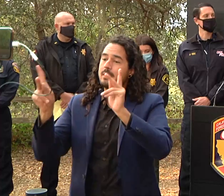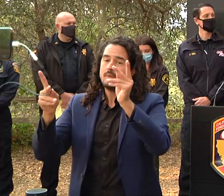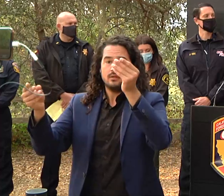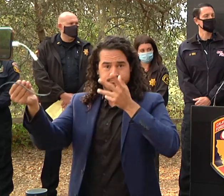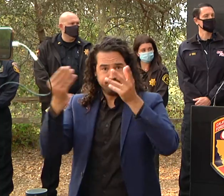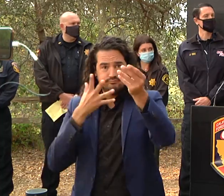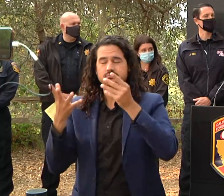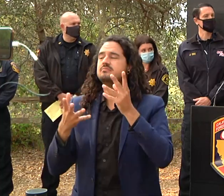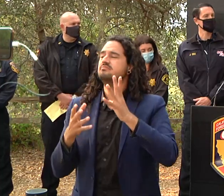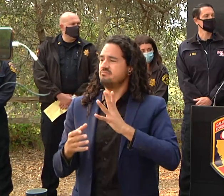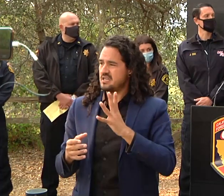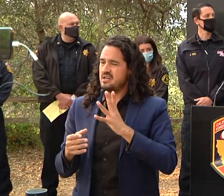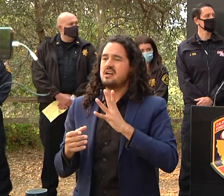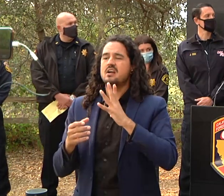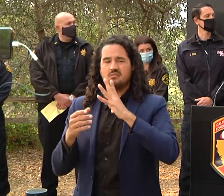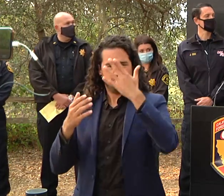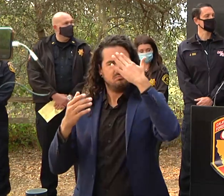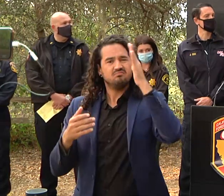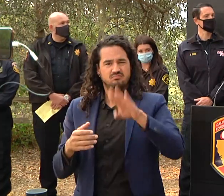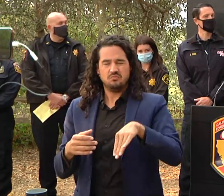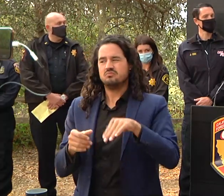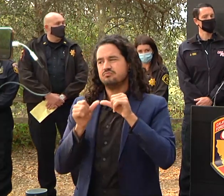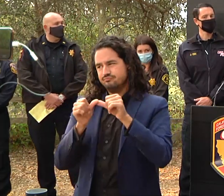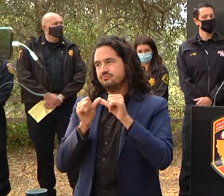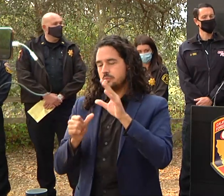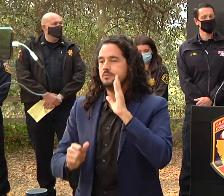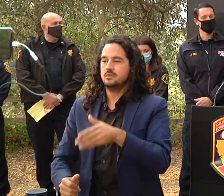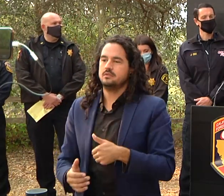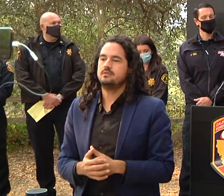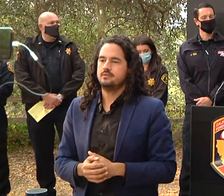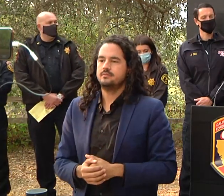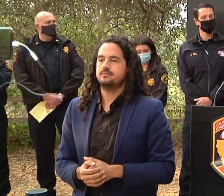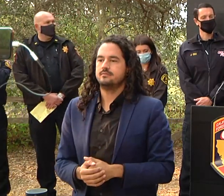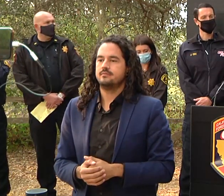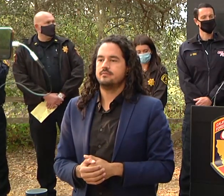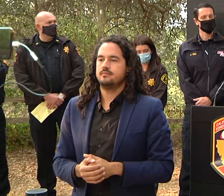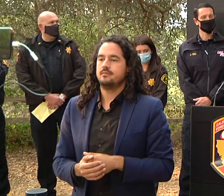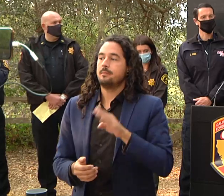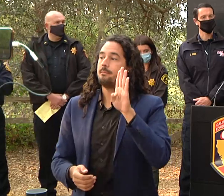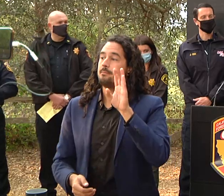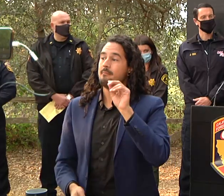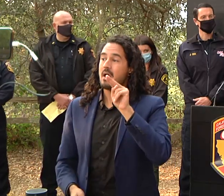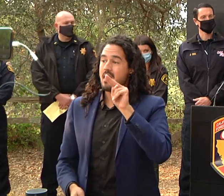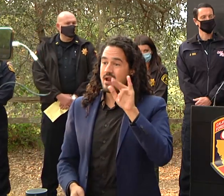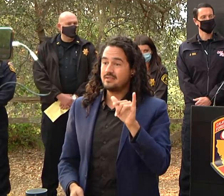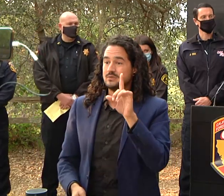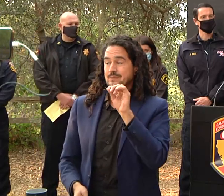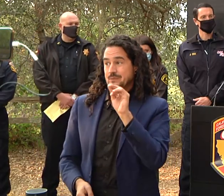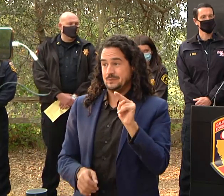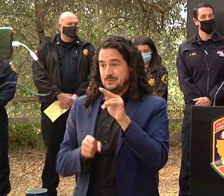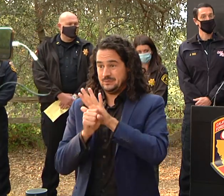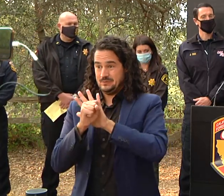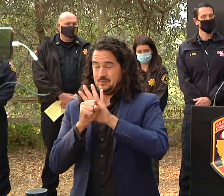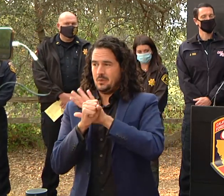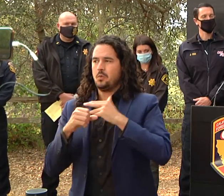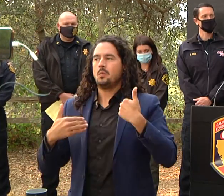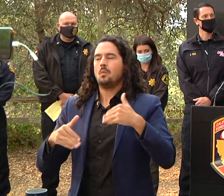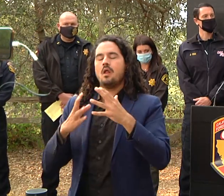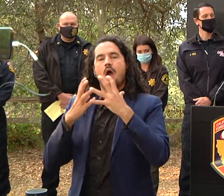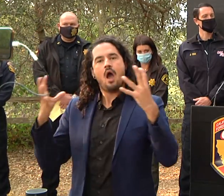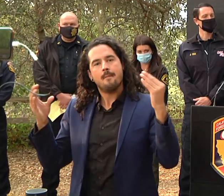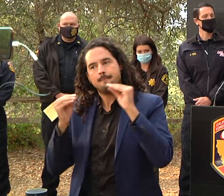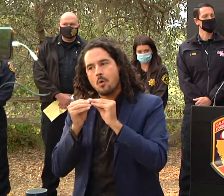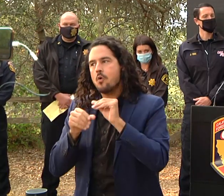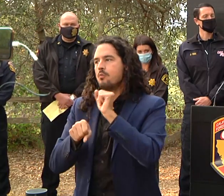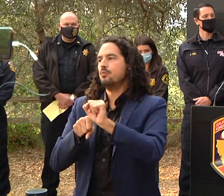community of bonnie dune again a lot of hard work in there and we still have a lot of work to do the utility companies are in there aggressively